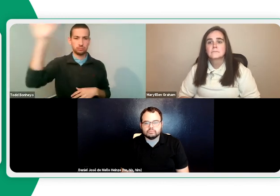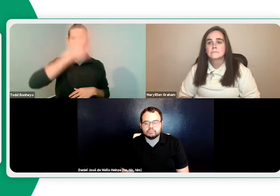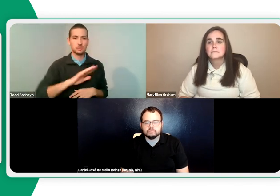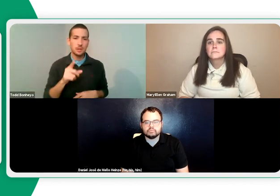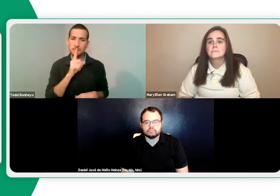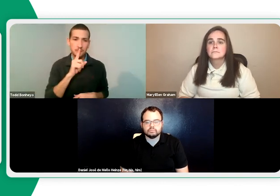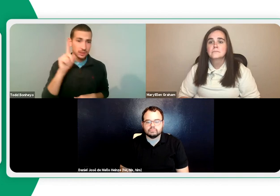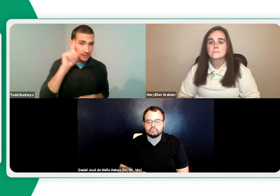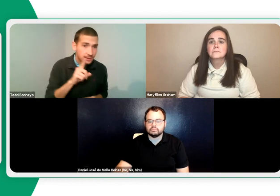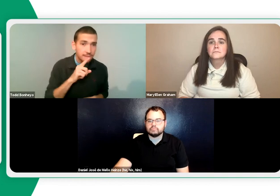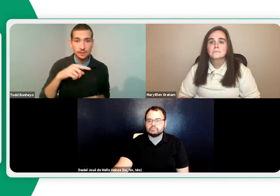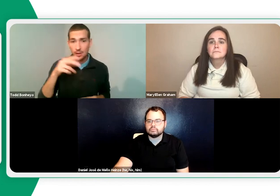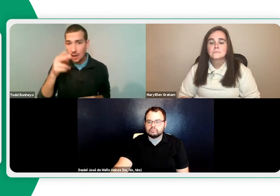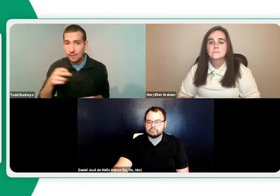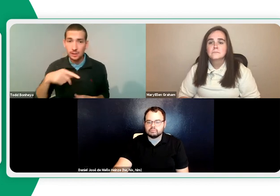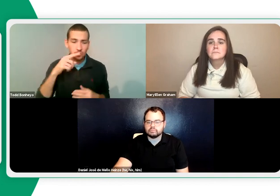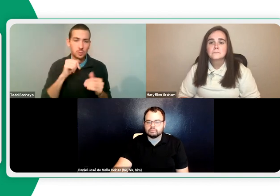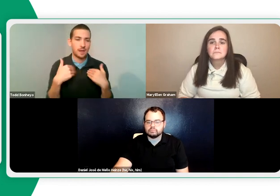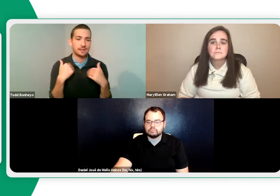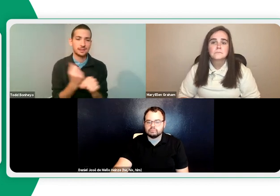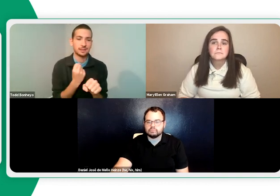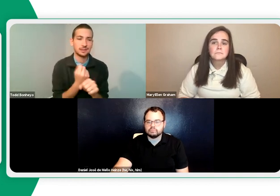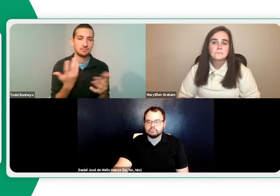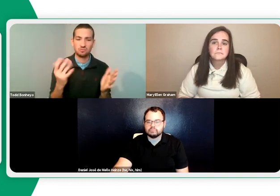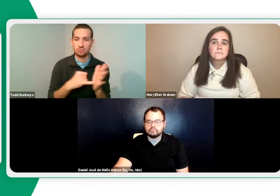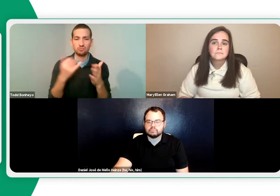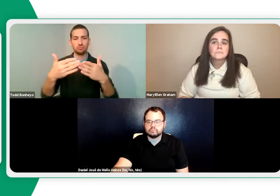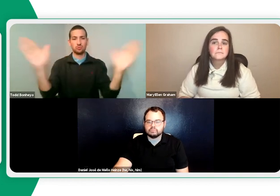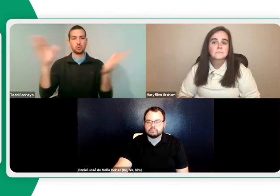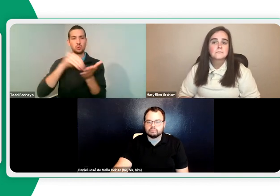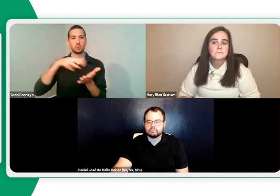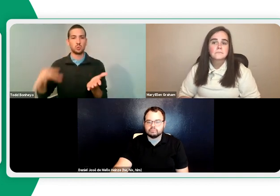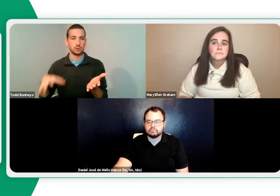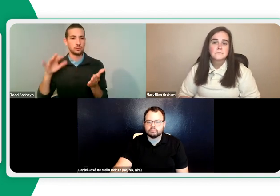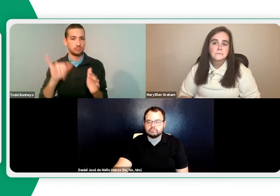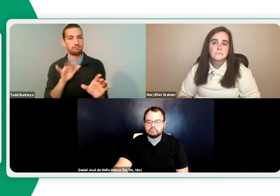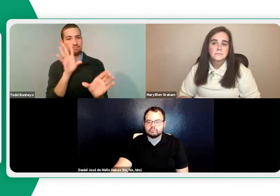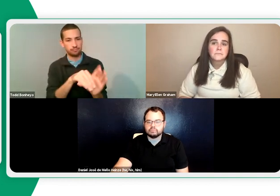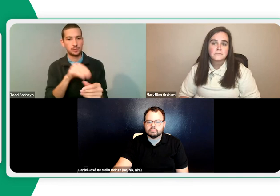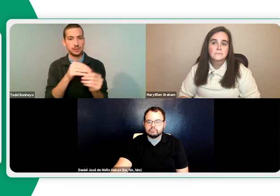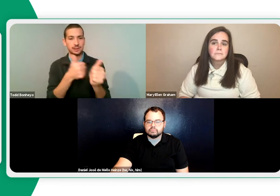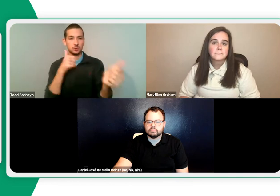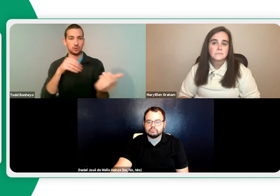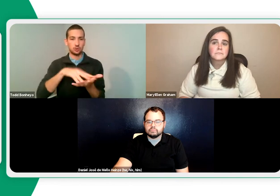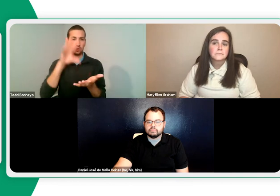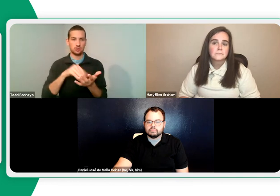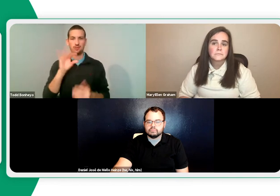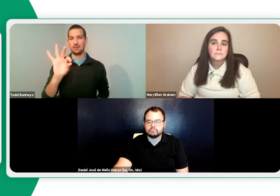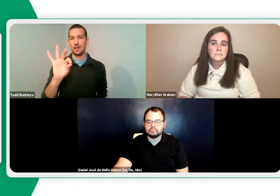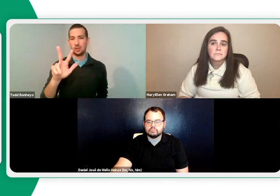Which means it's pretty much throughout our country. Now, that wasn't a number specific for deaf students, hard of hearing students, or hearing students. It's just a